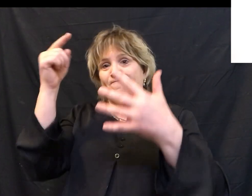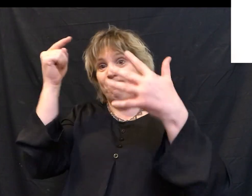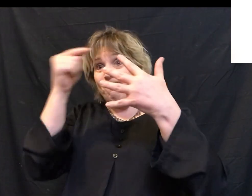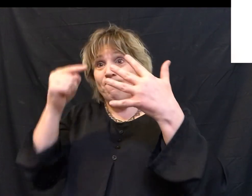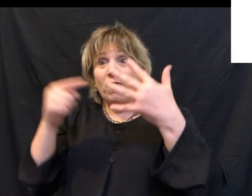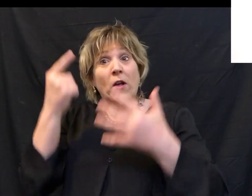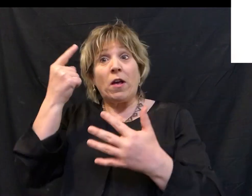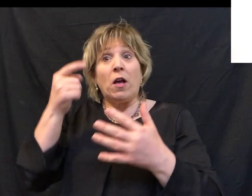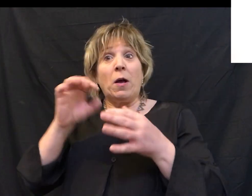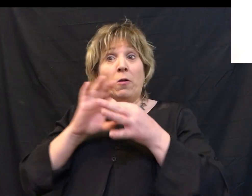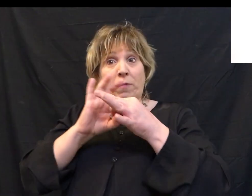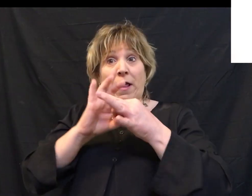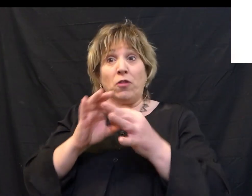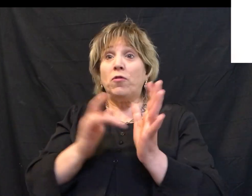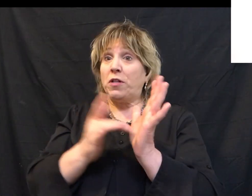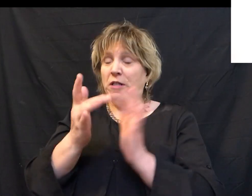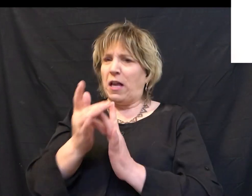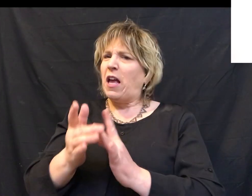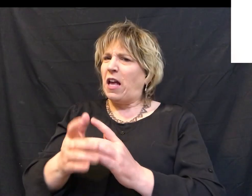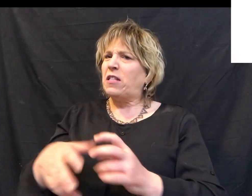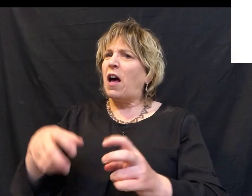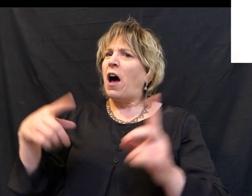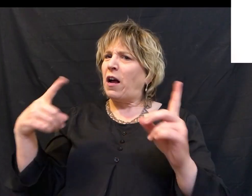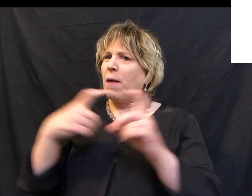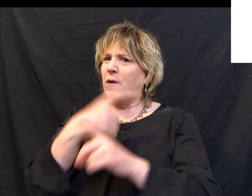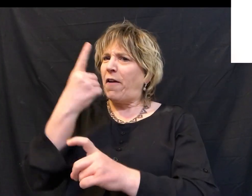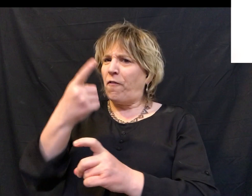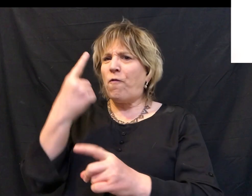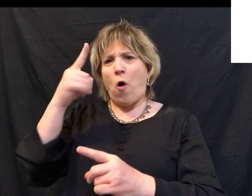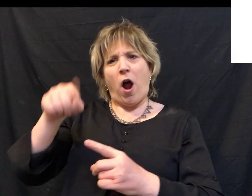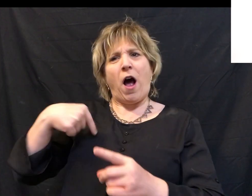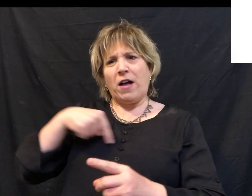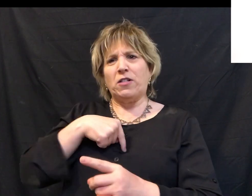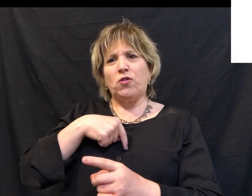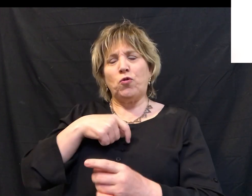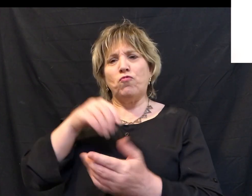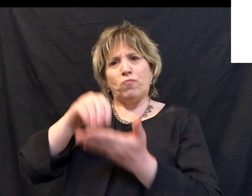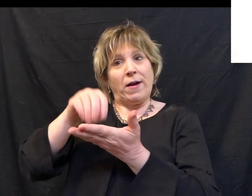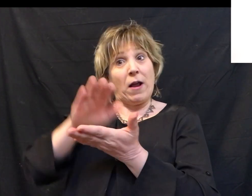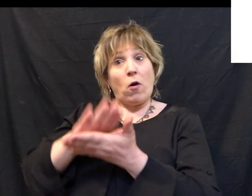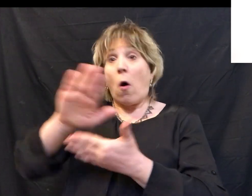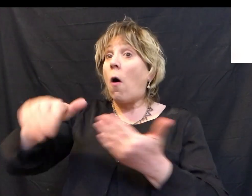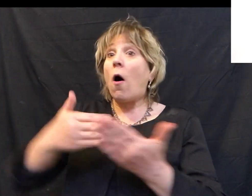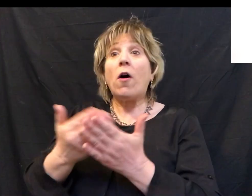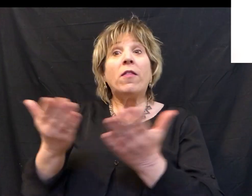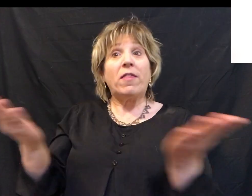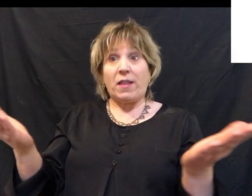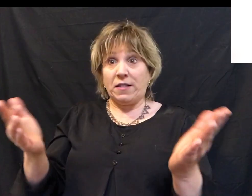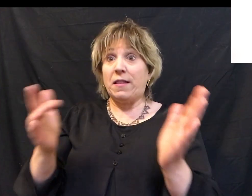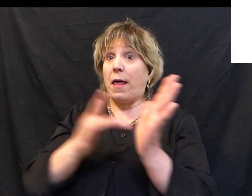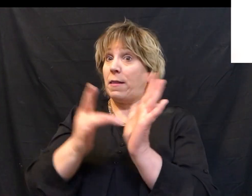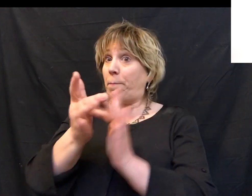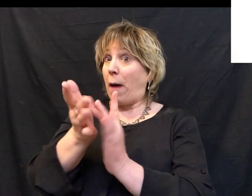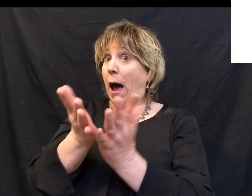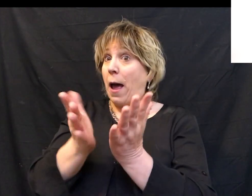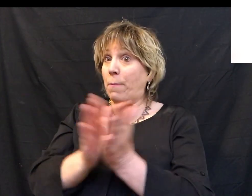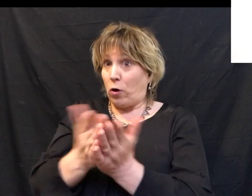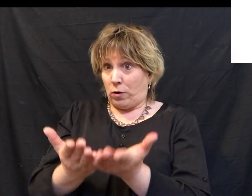for most of us, to kind of put down exactly all the things that the Bible tells us that Christ was and is.